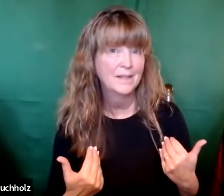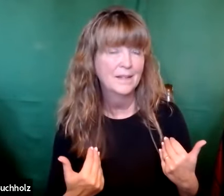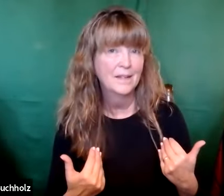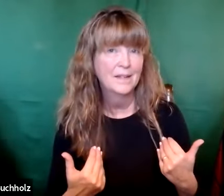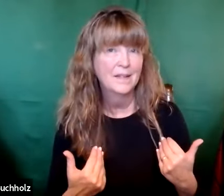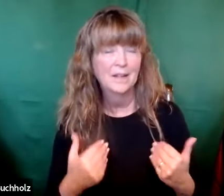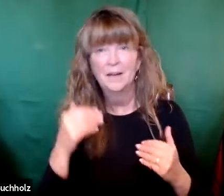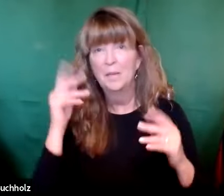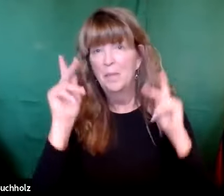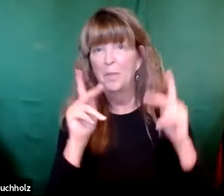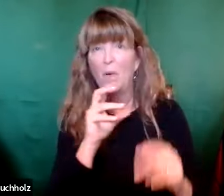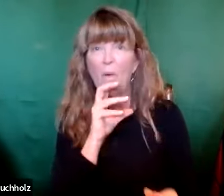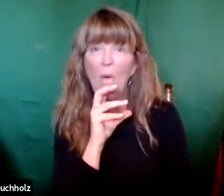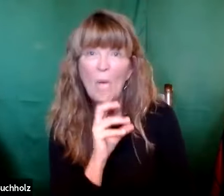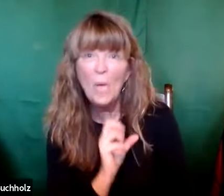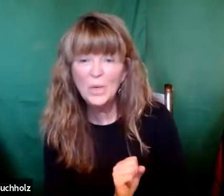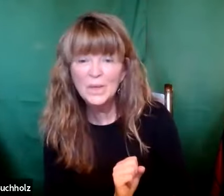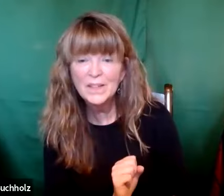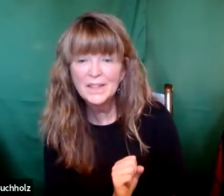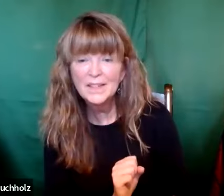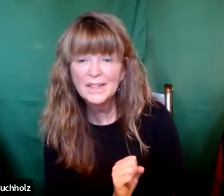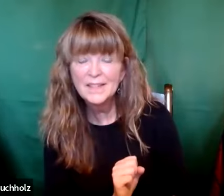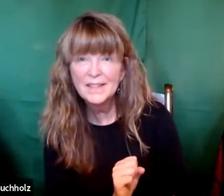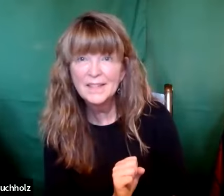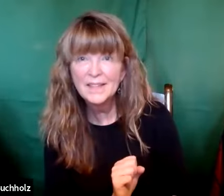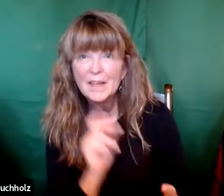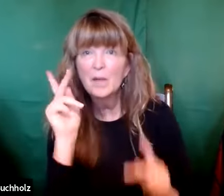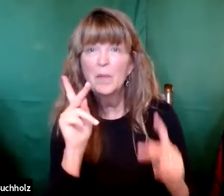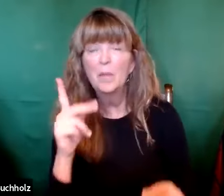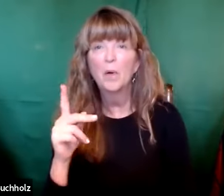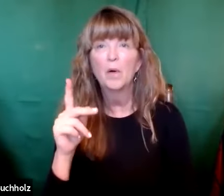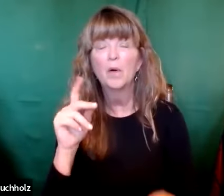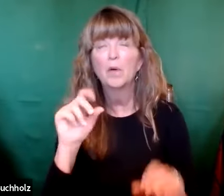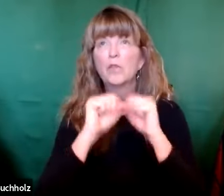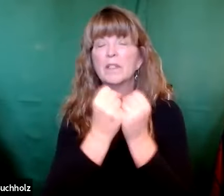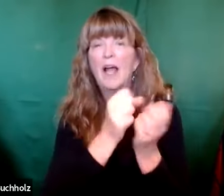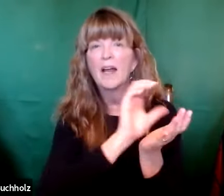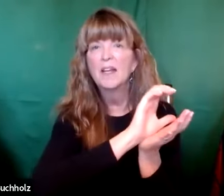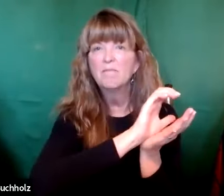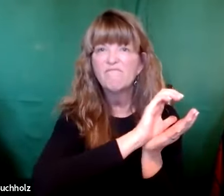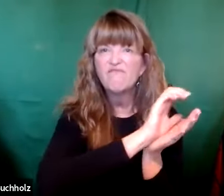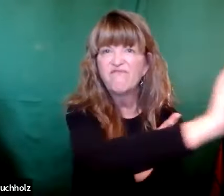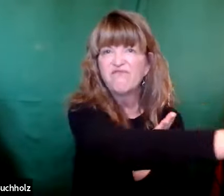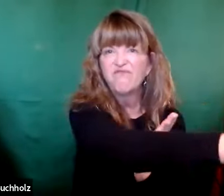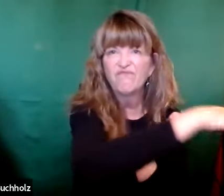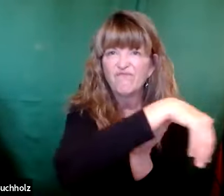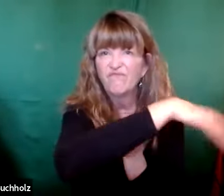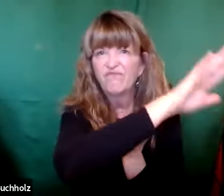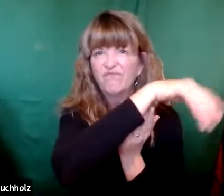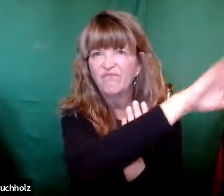to and learn from. That could be young people, that could be elderly people, people, it could be people that